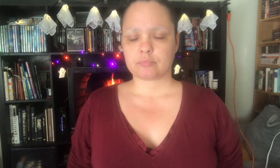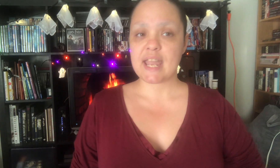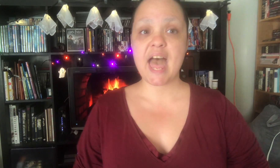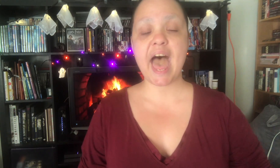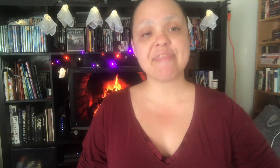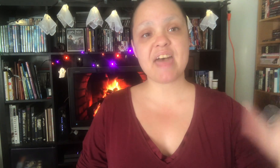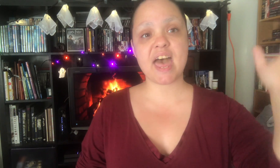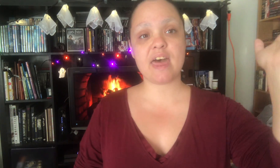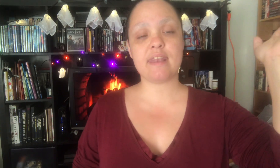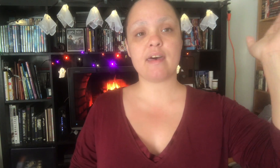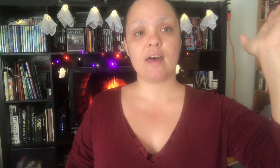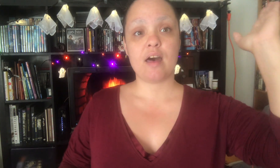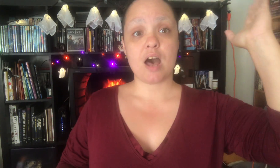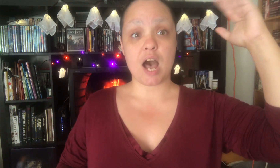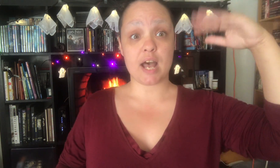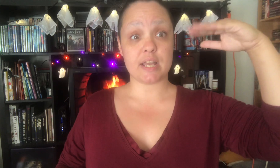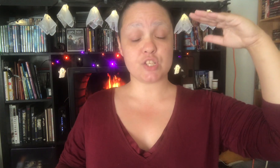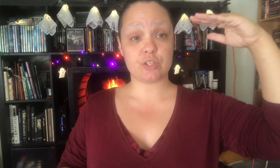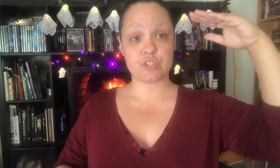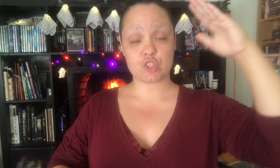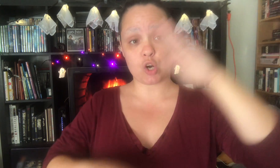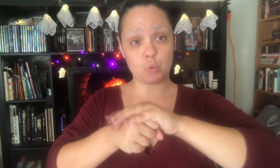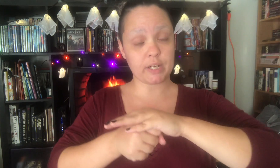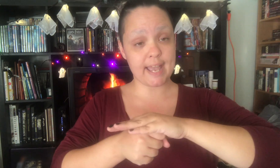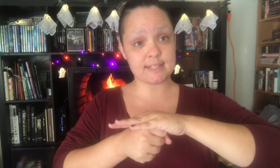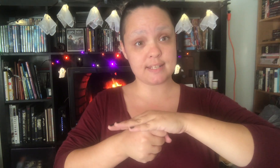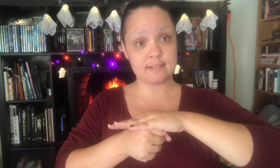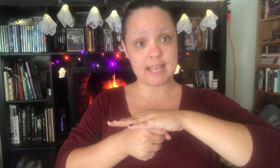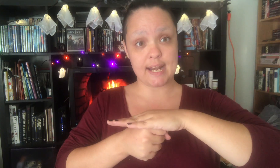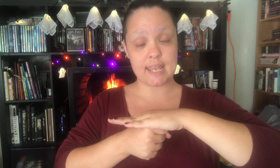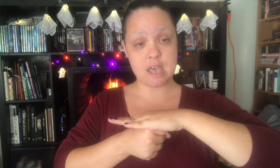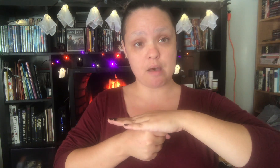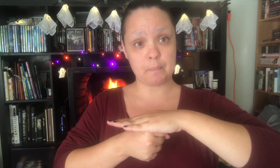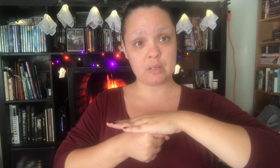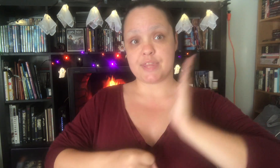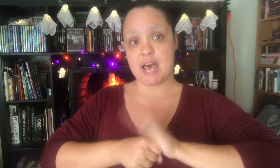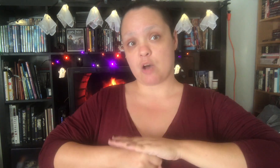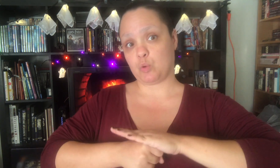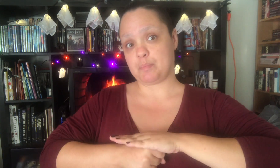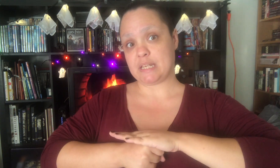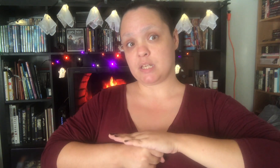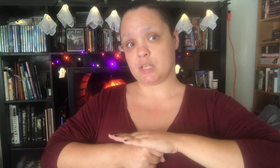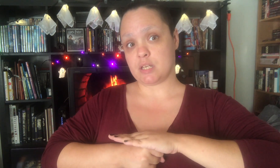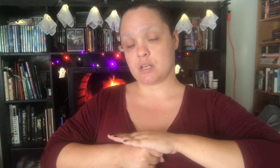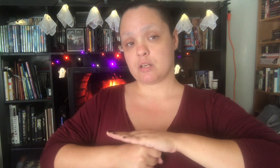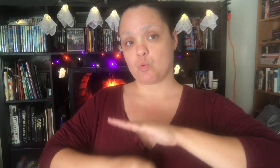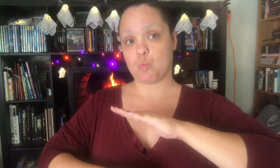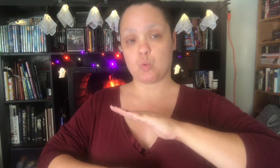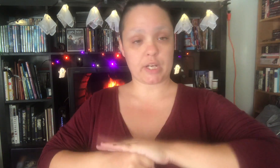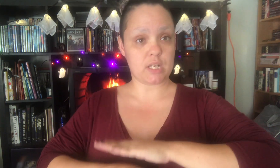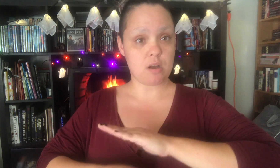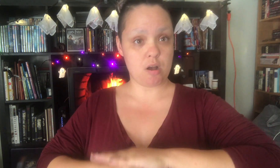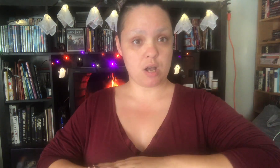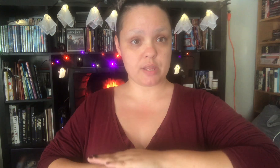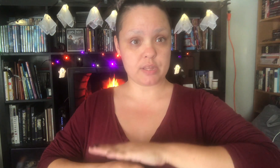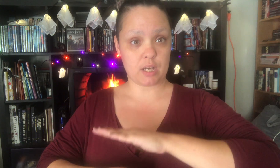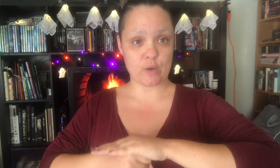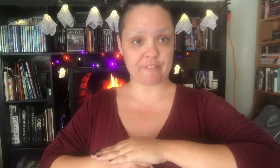And then I start work at 10 a.m. That would be working on the graphic